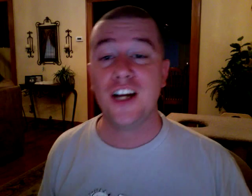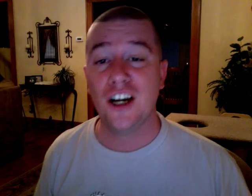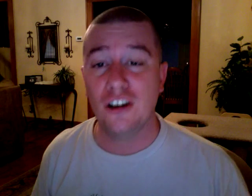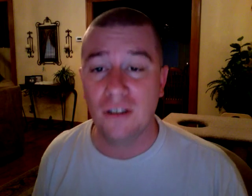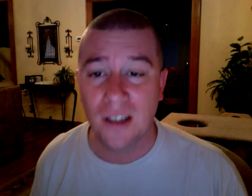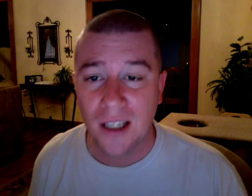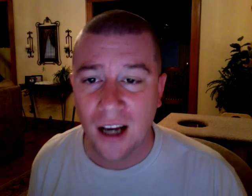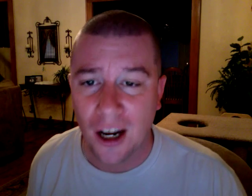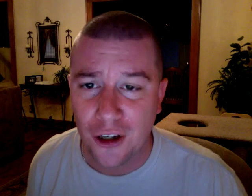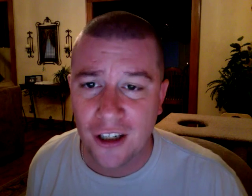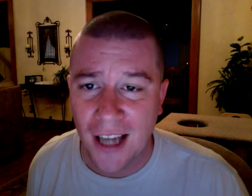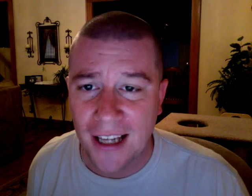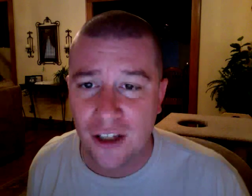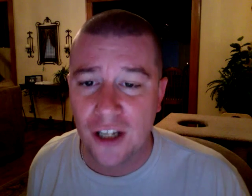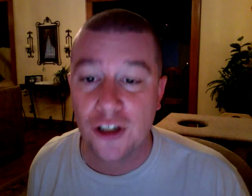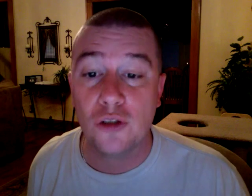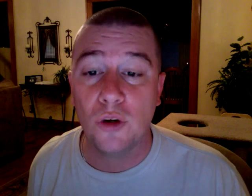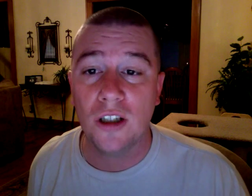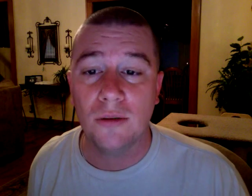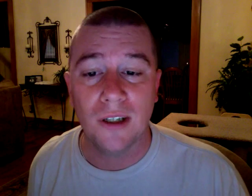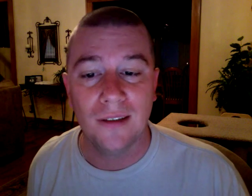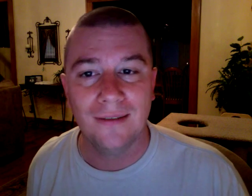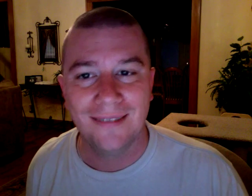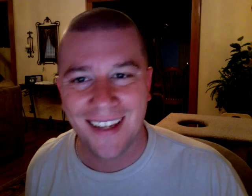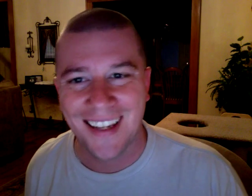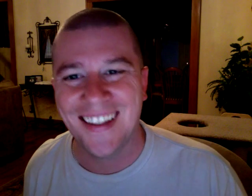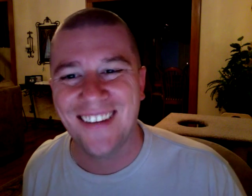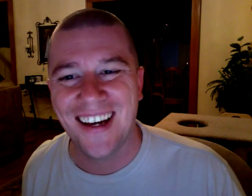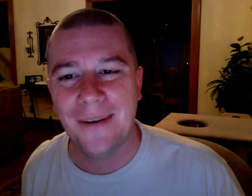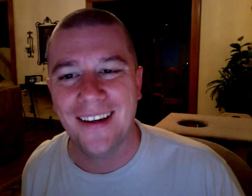go. Honduran hand gestures 101. Honduran. Que te vaya bien.